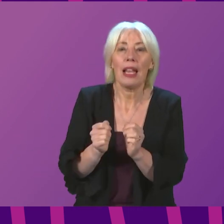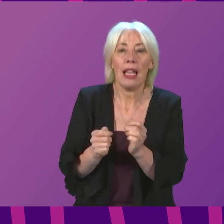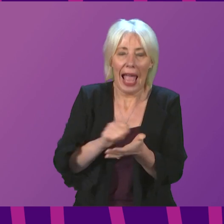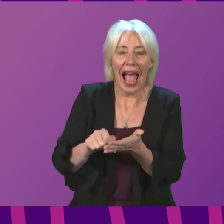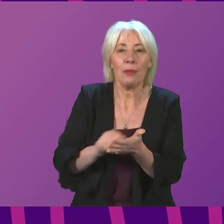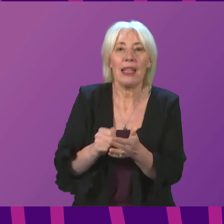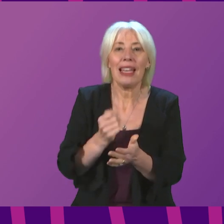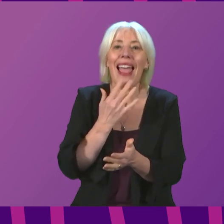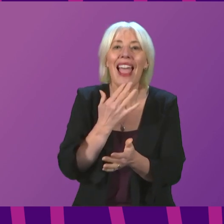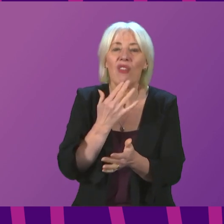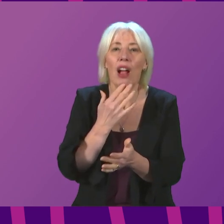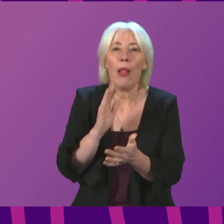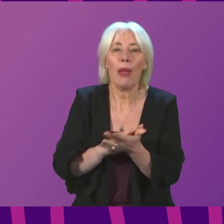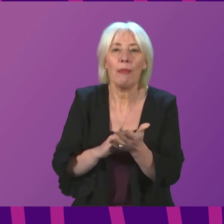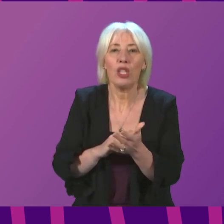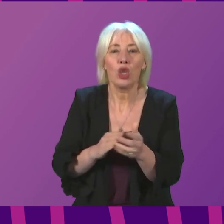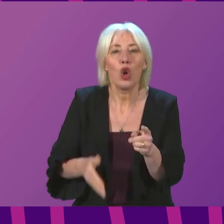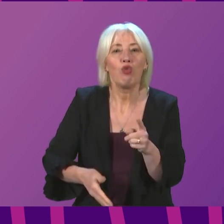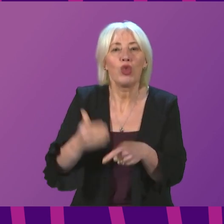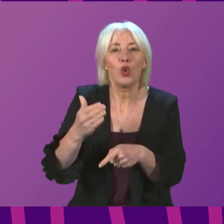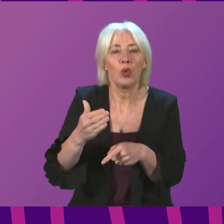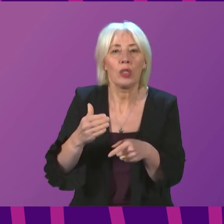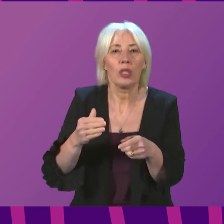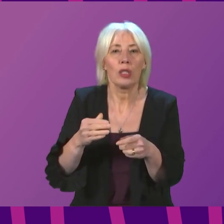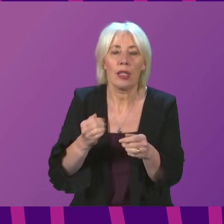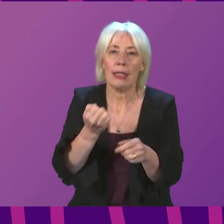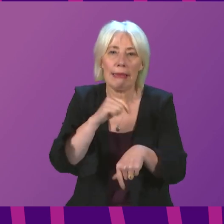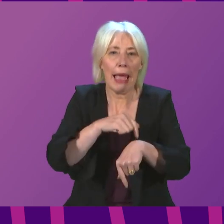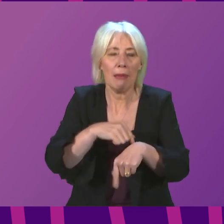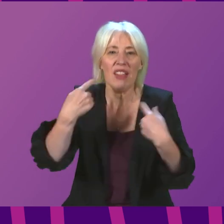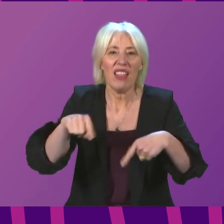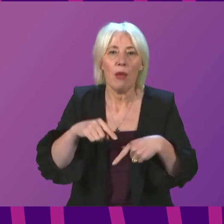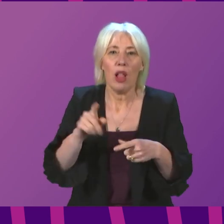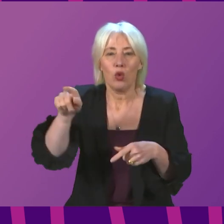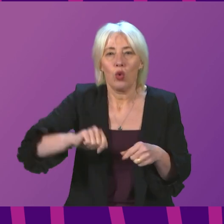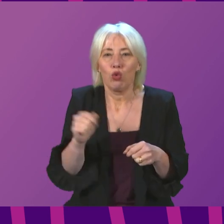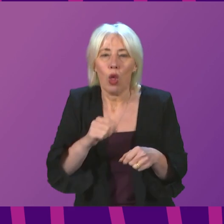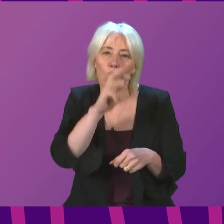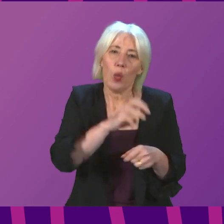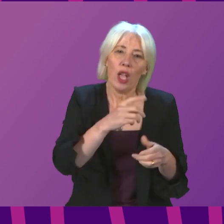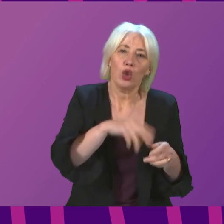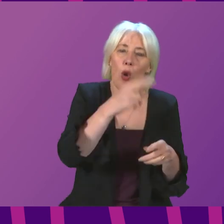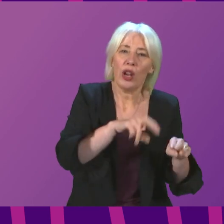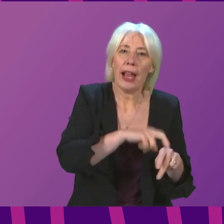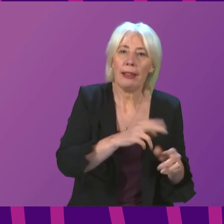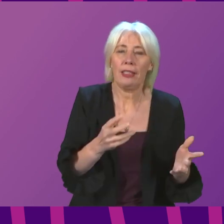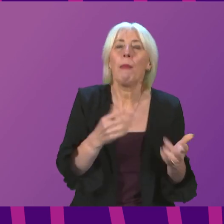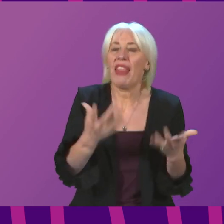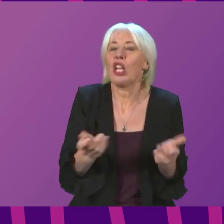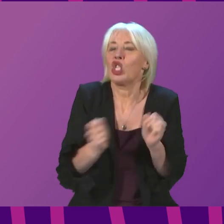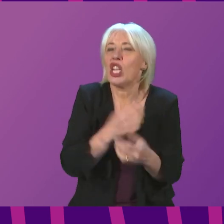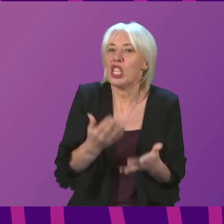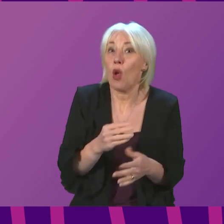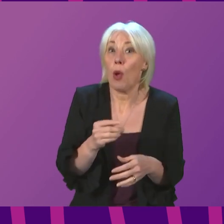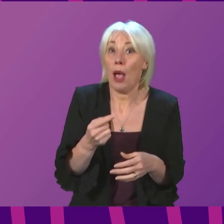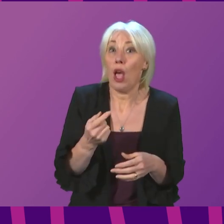that restricted slots in the other three nations. That has now been rectified. I went on to the system myself just about